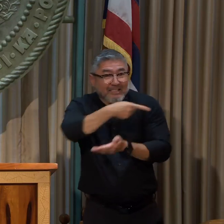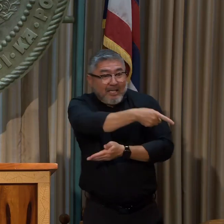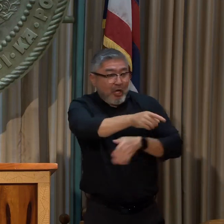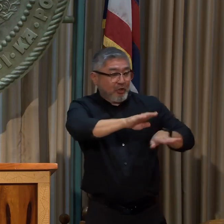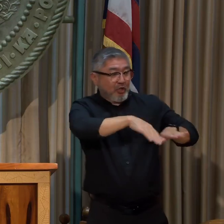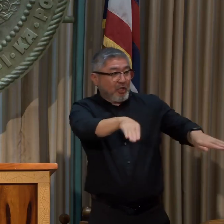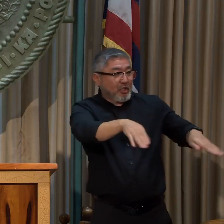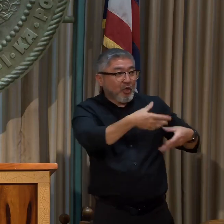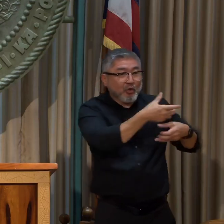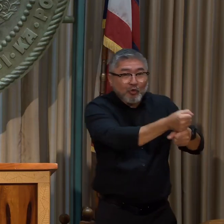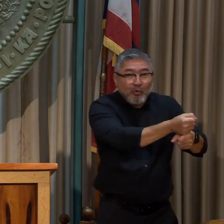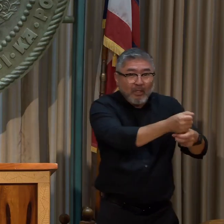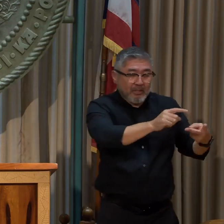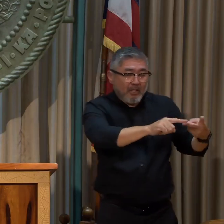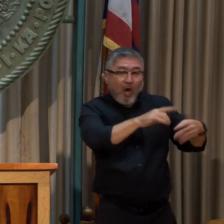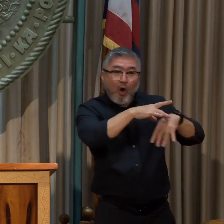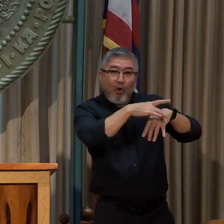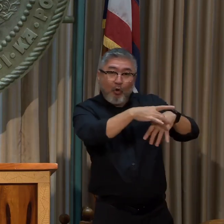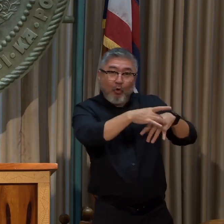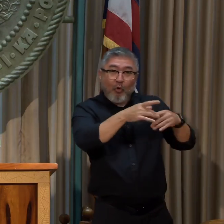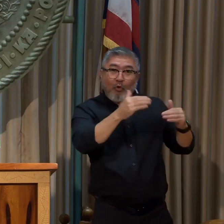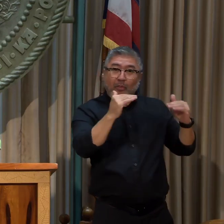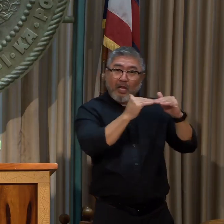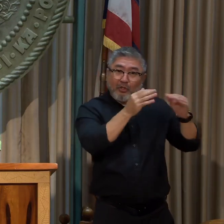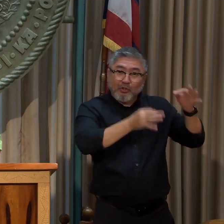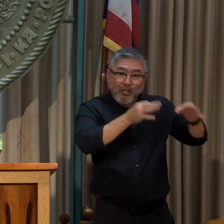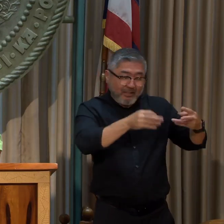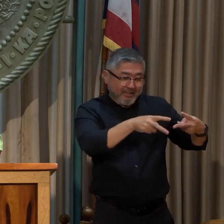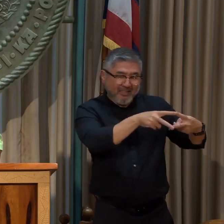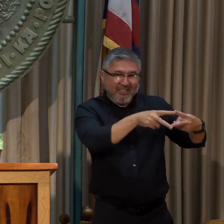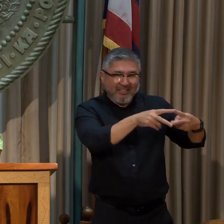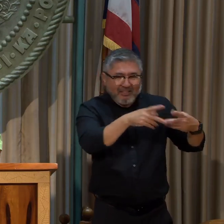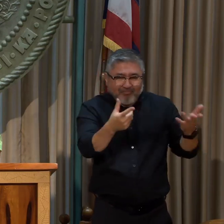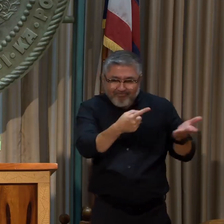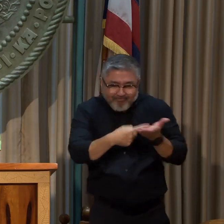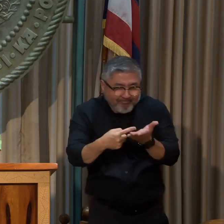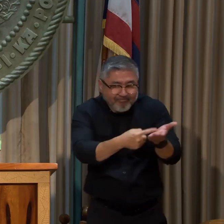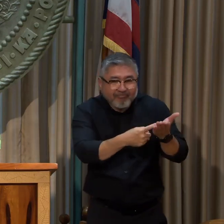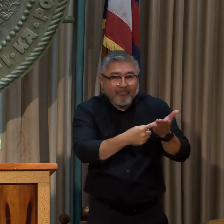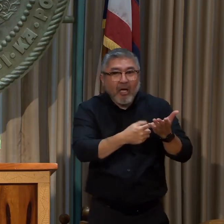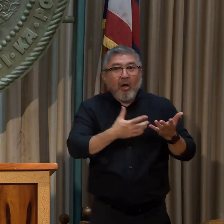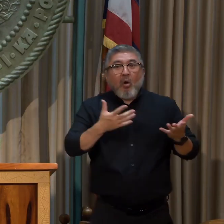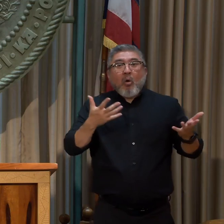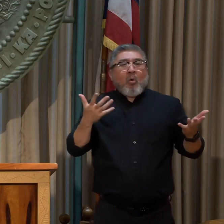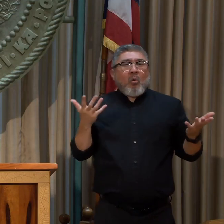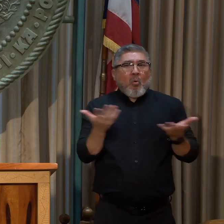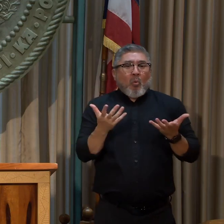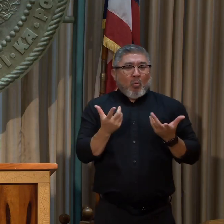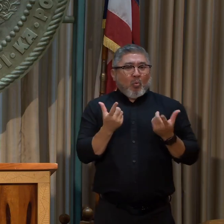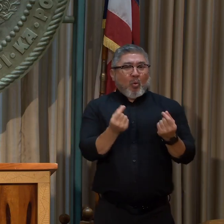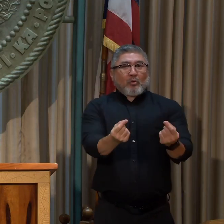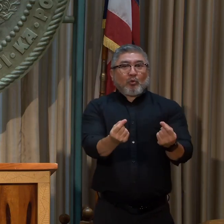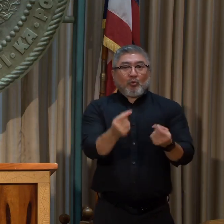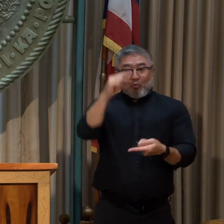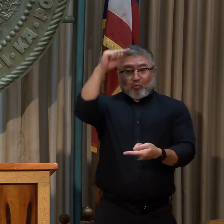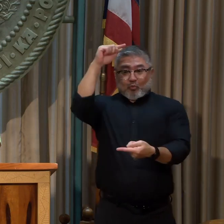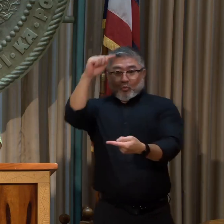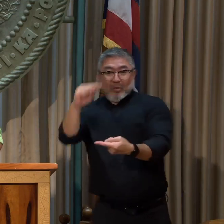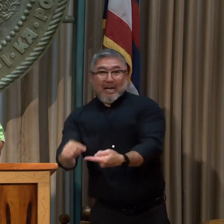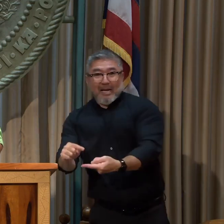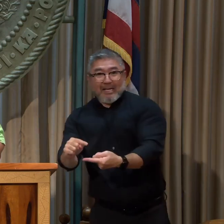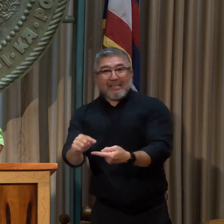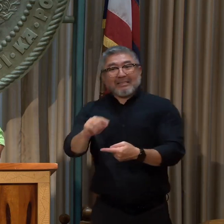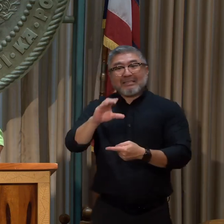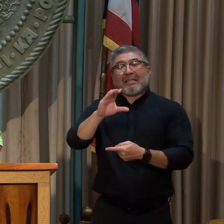Earth Justice was some of the things that we were doing in response to climate change mitigation wasn't